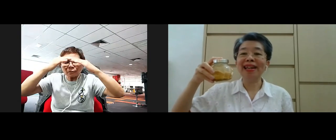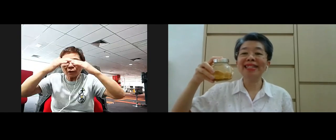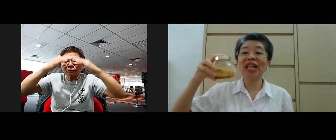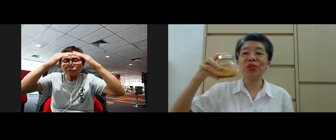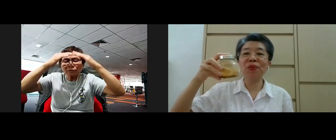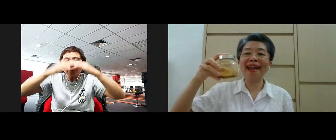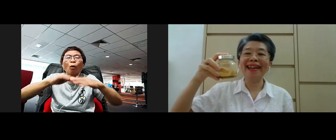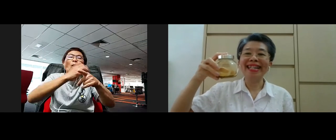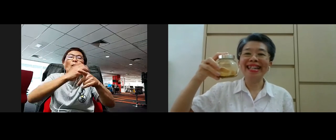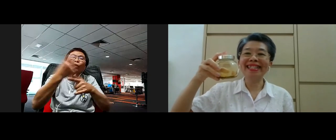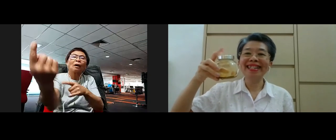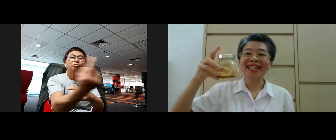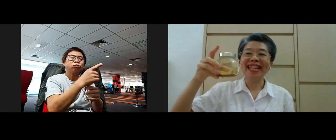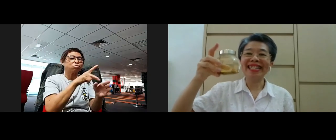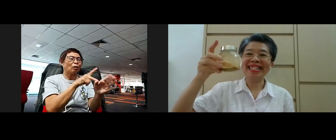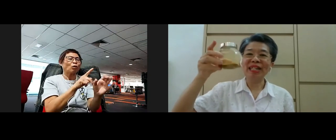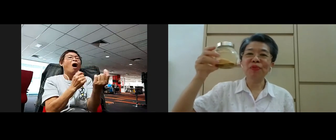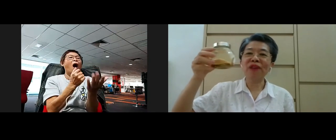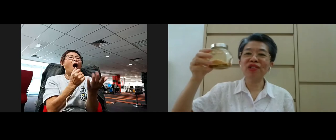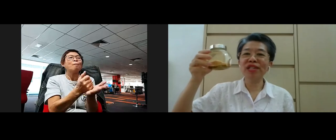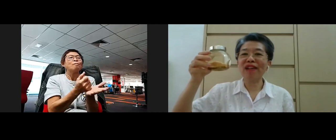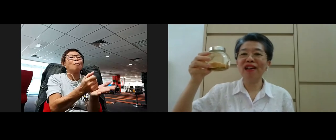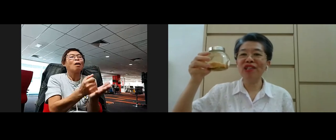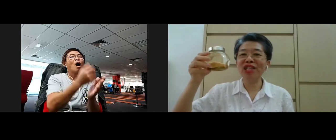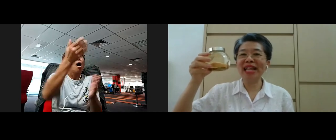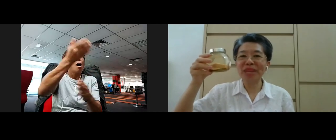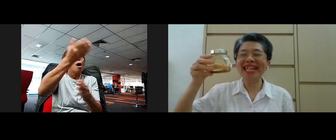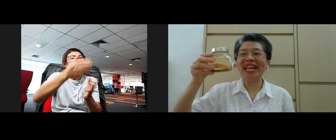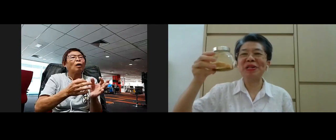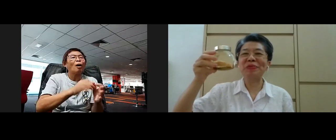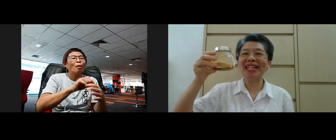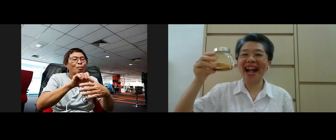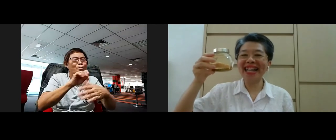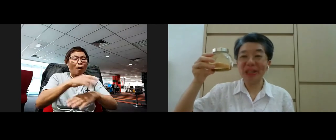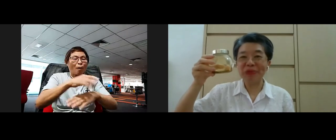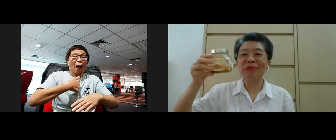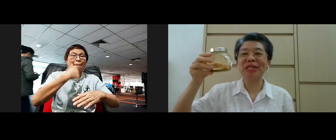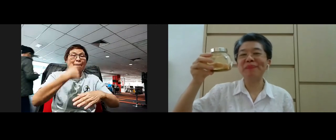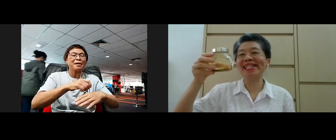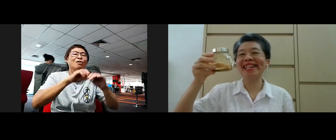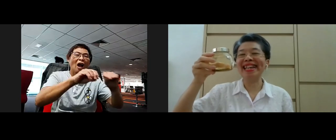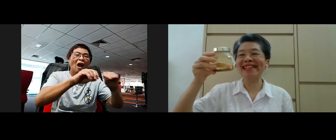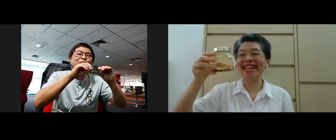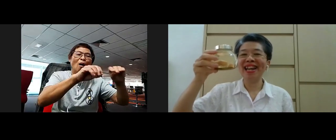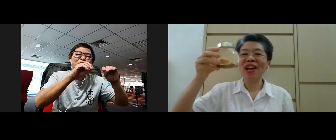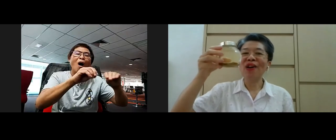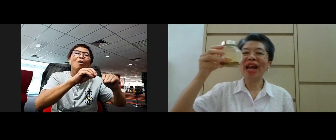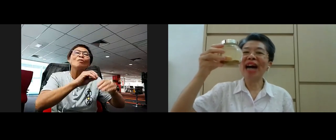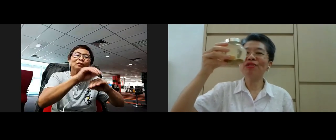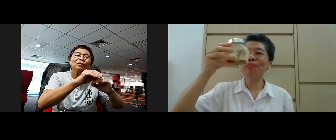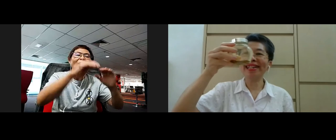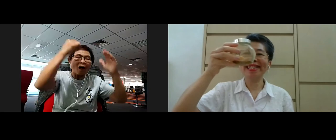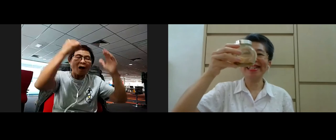help yeah that's where yeah that professional psychologists like me you know will guide you the person in need